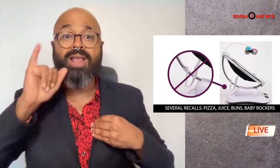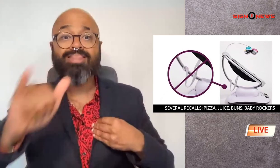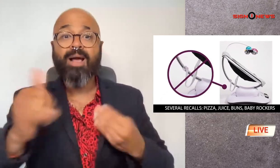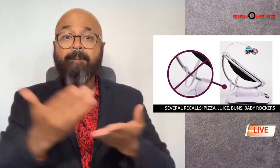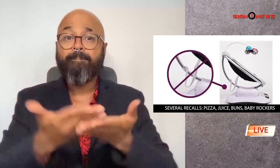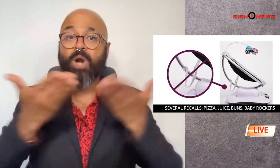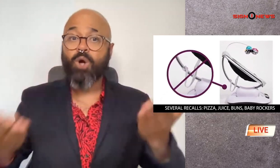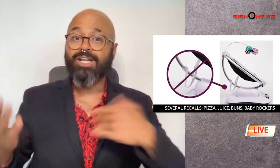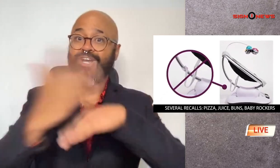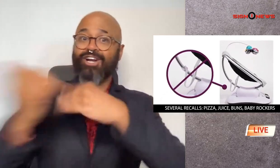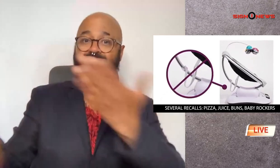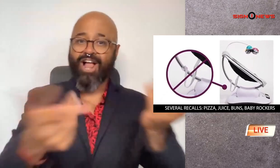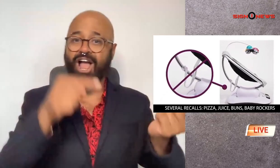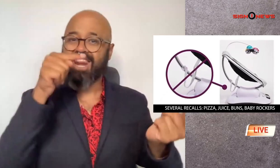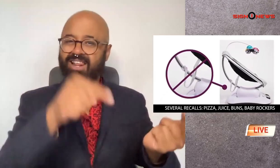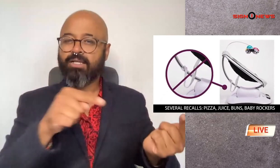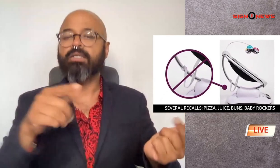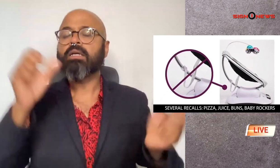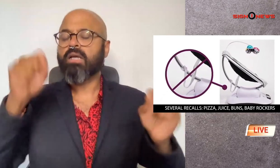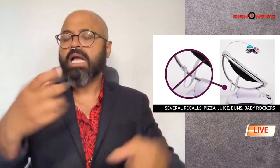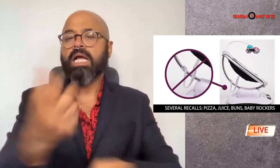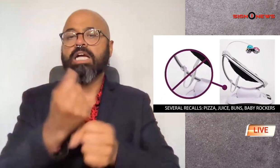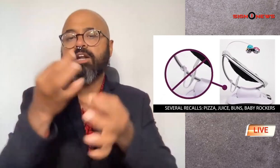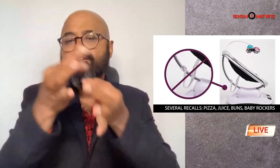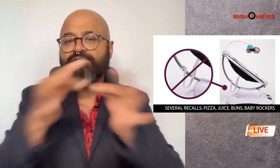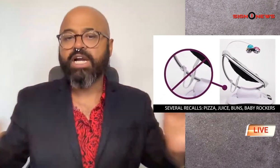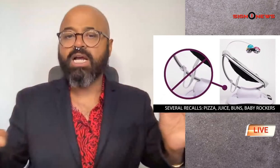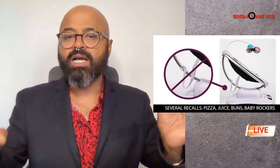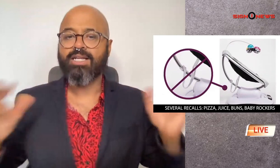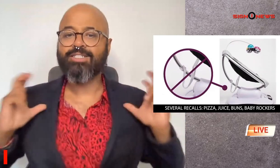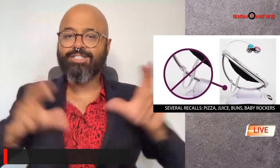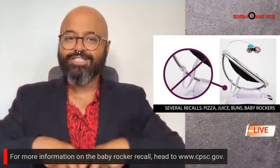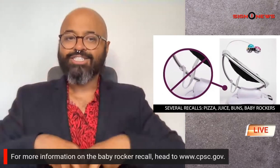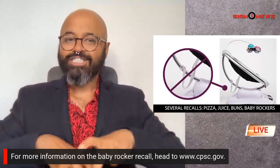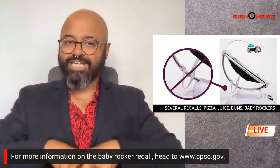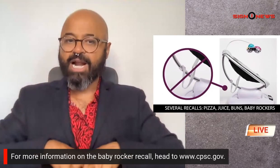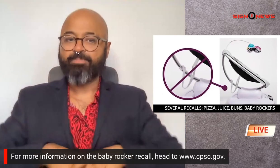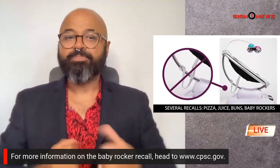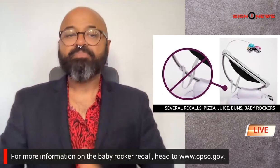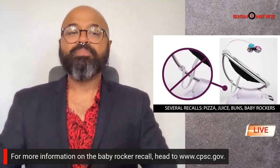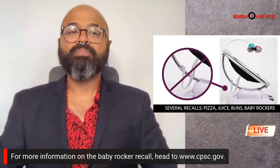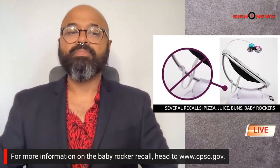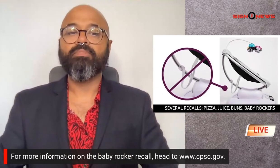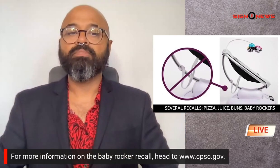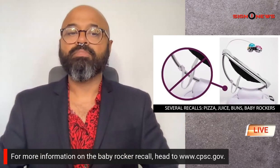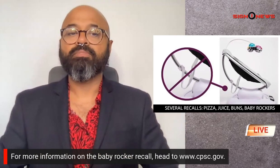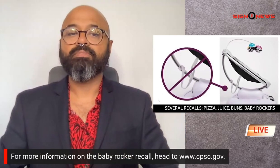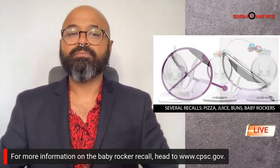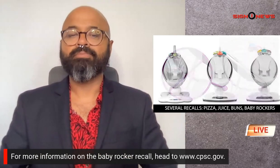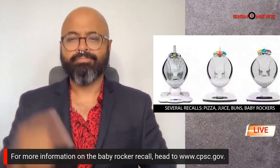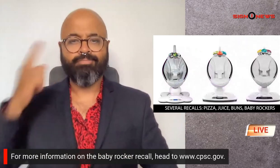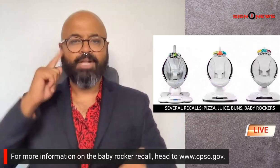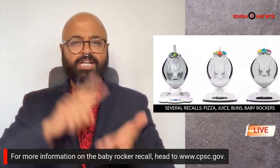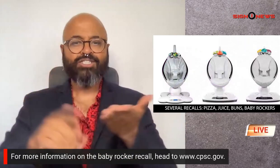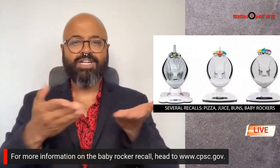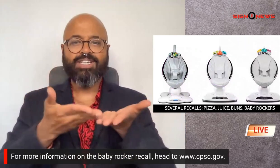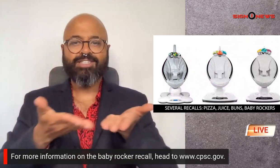anyone who owns one of the recall products can get a free strap fastener head to this website